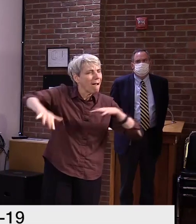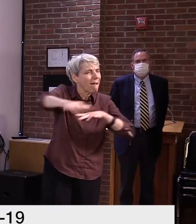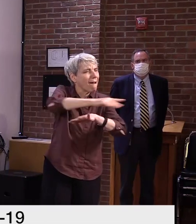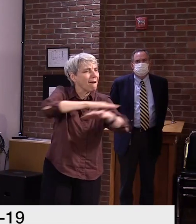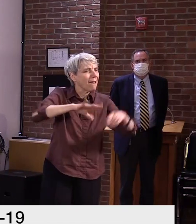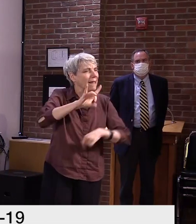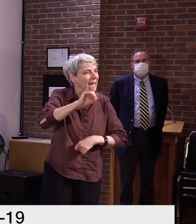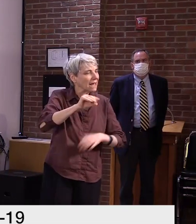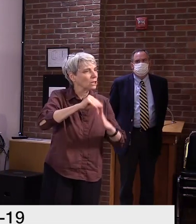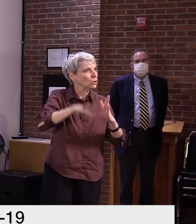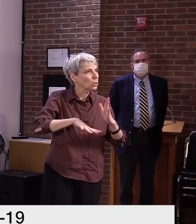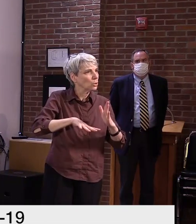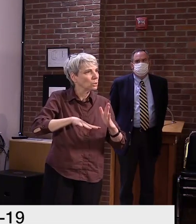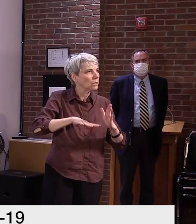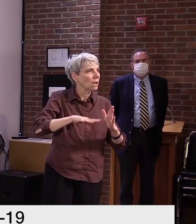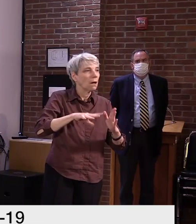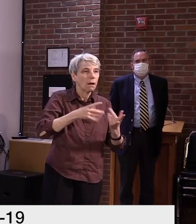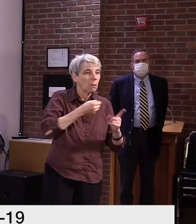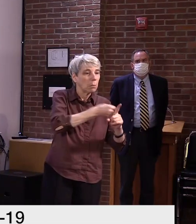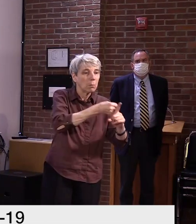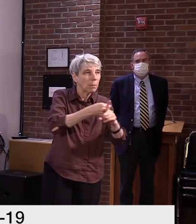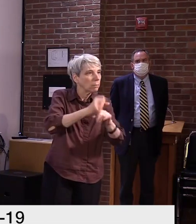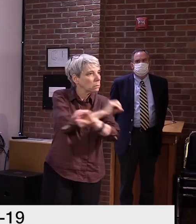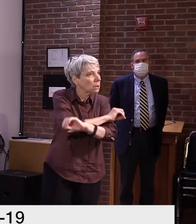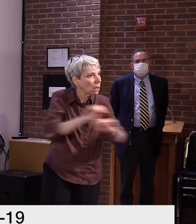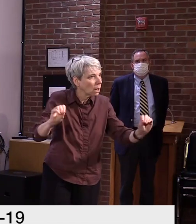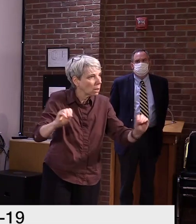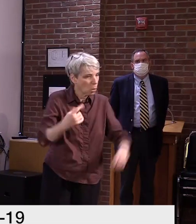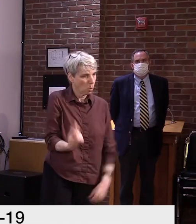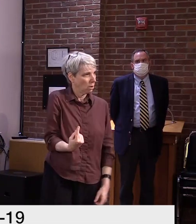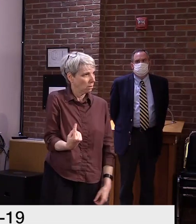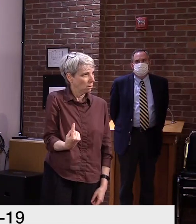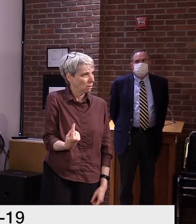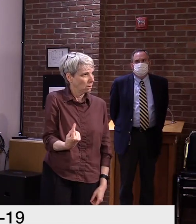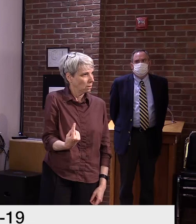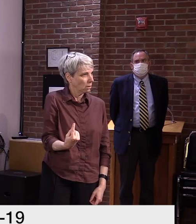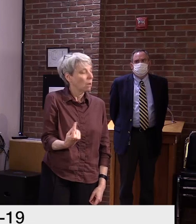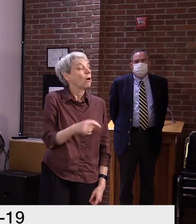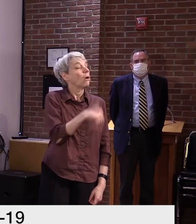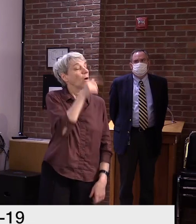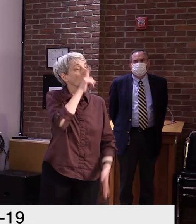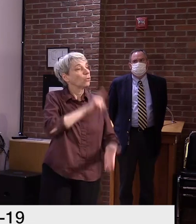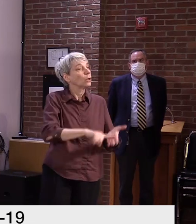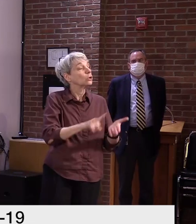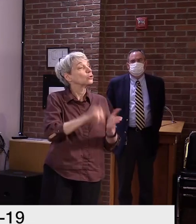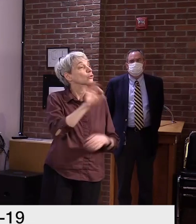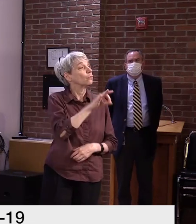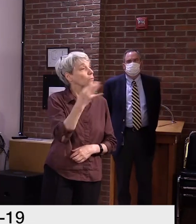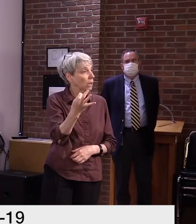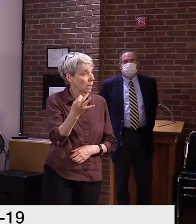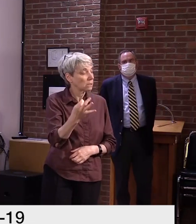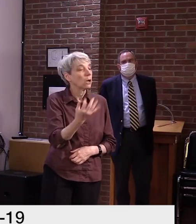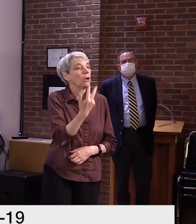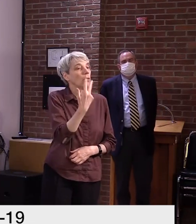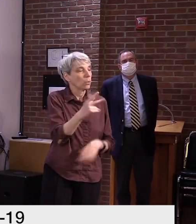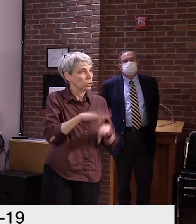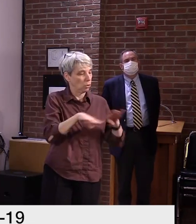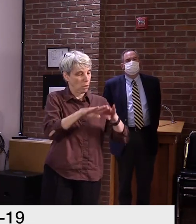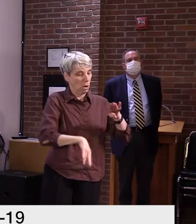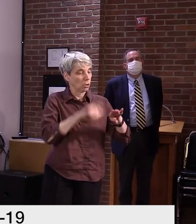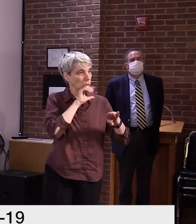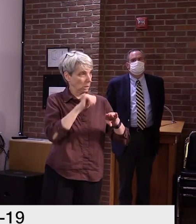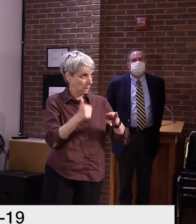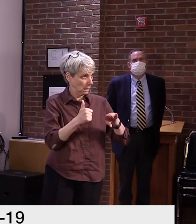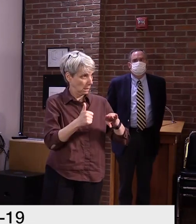no cases of secondary infection. Also in France, three children under the age of 10 exposed multiple